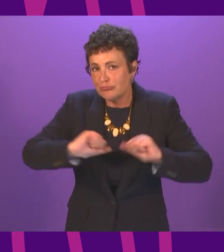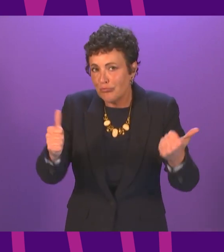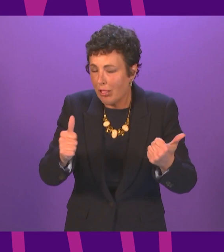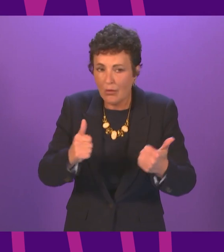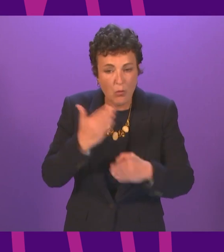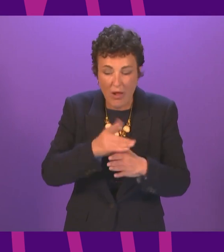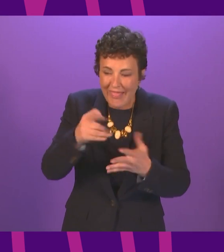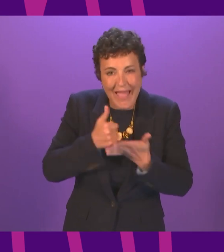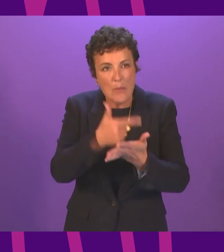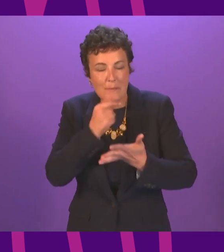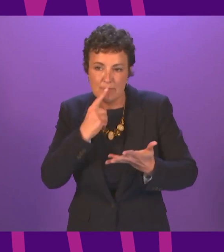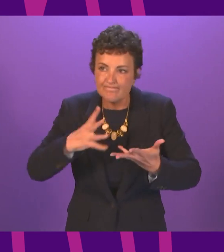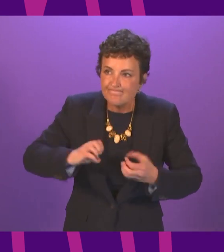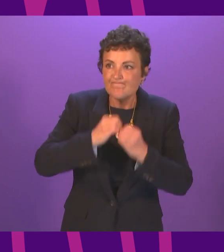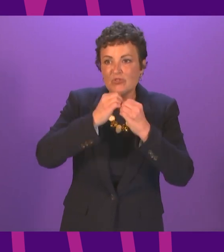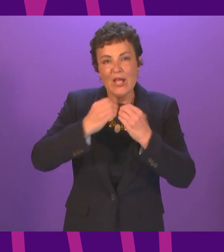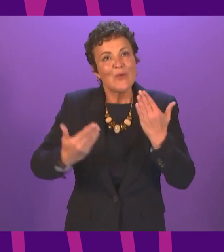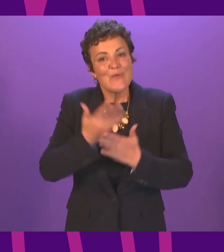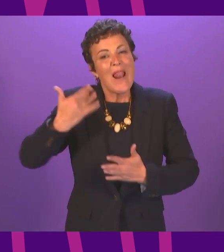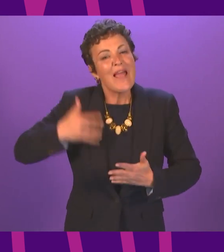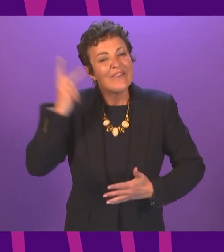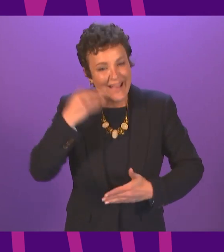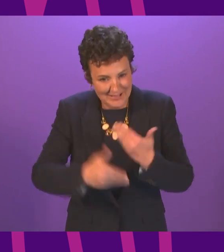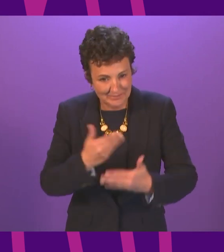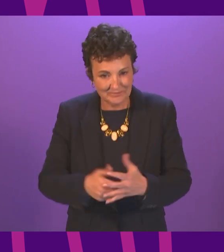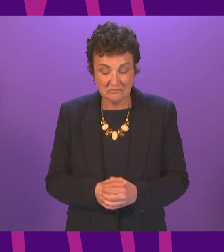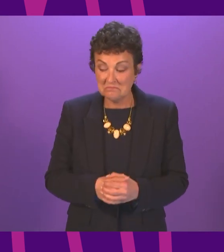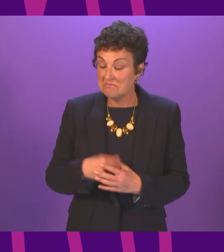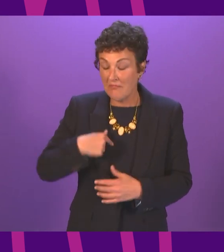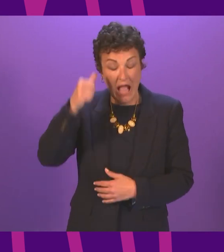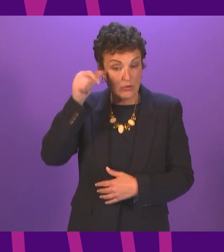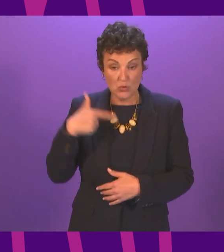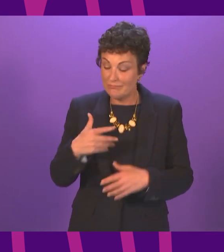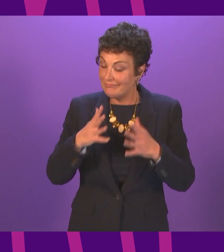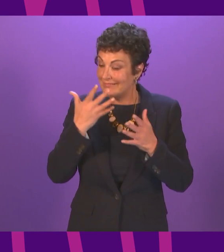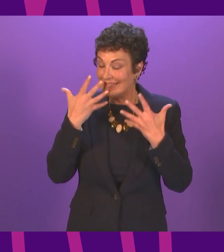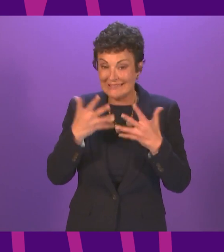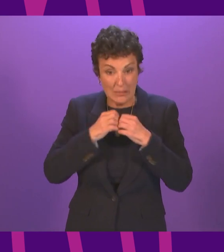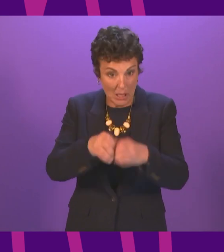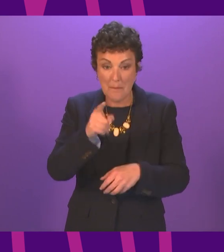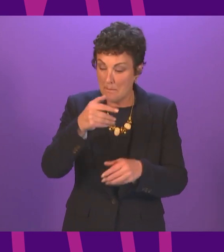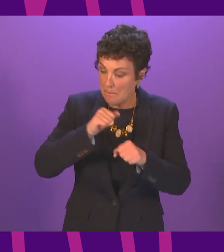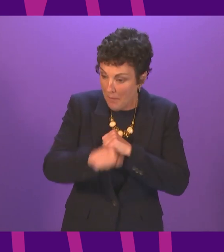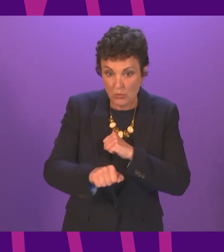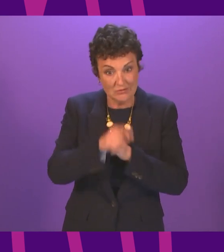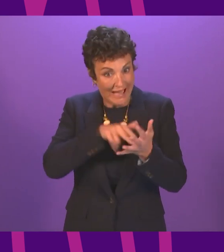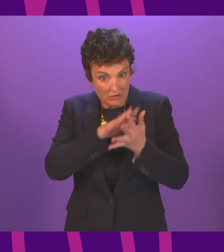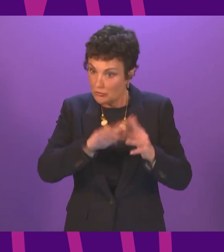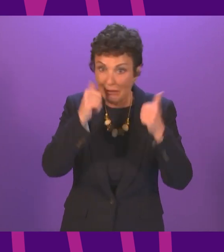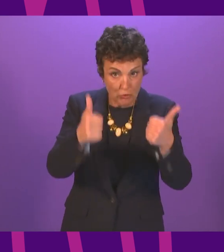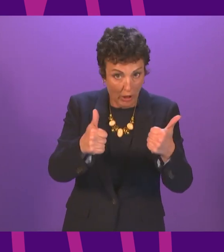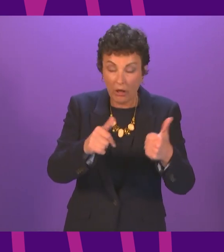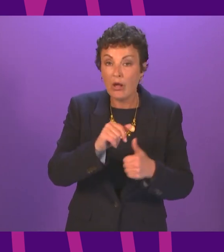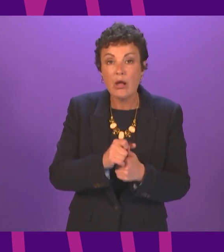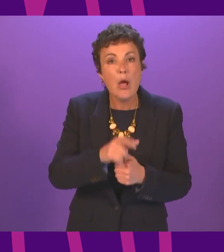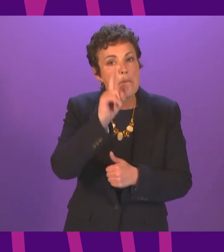their lives and the SNP manifesto came out to invest £10 billion in the NHS estate was welcomed and certainly will be even